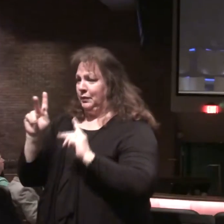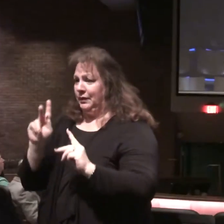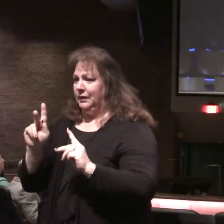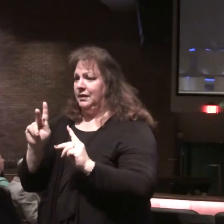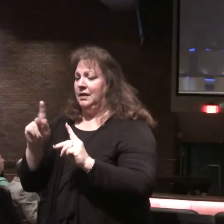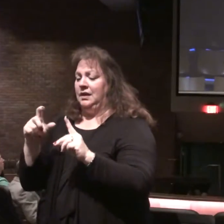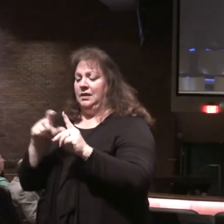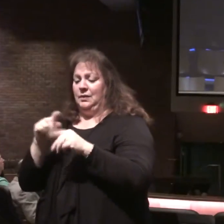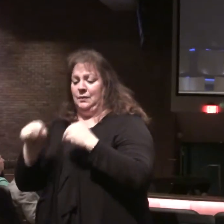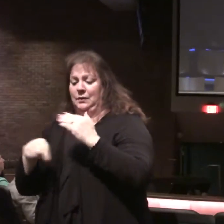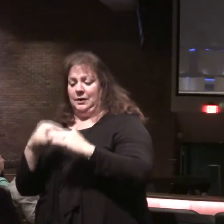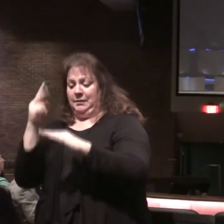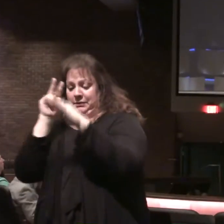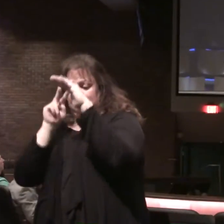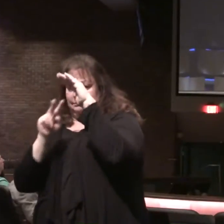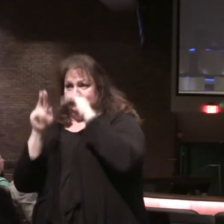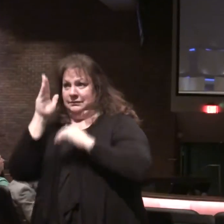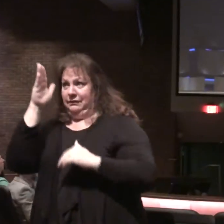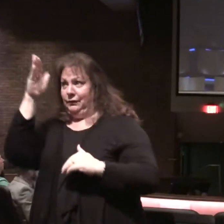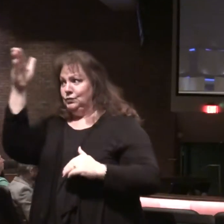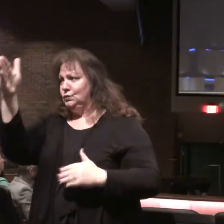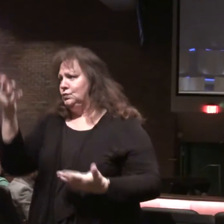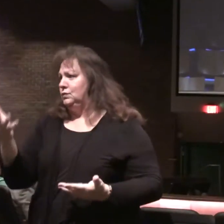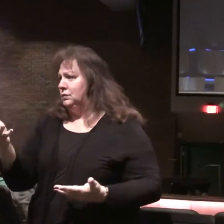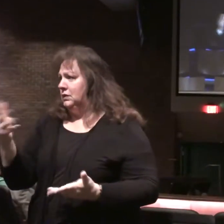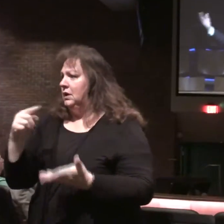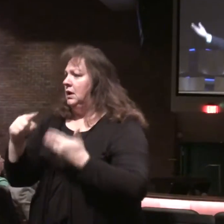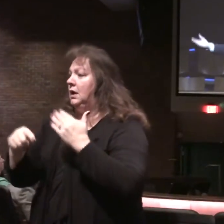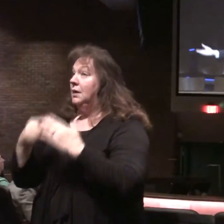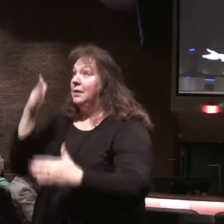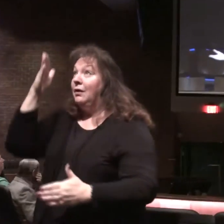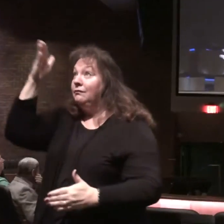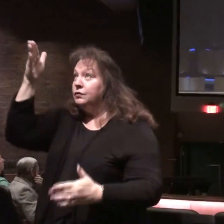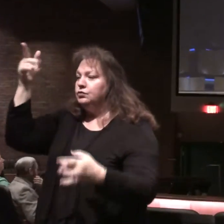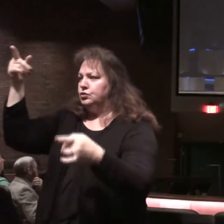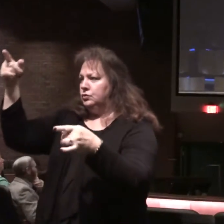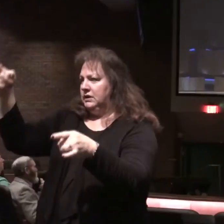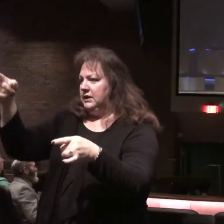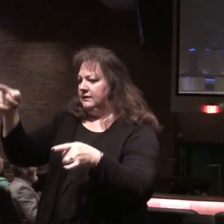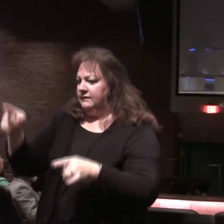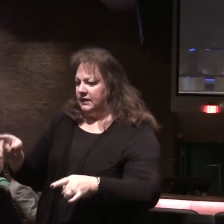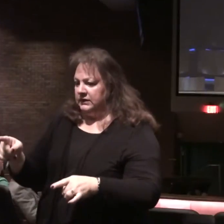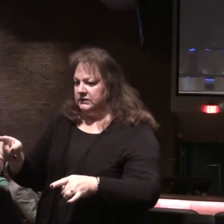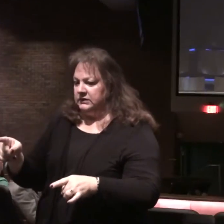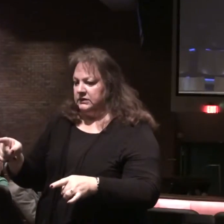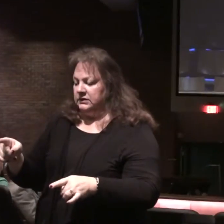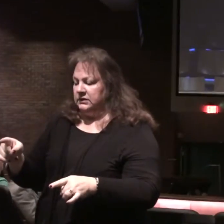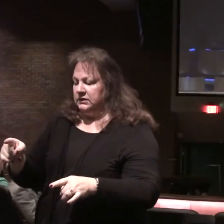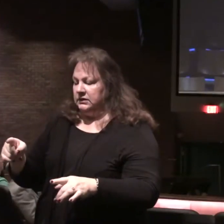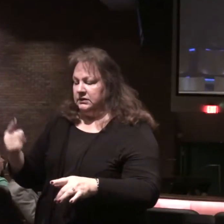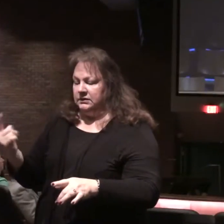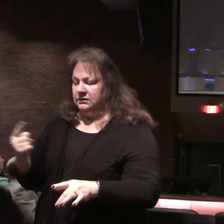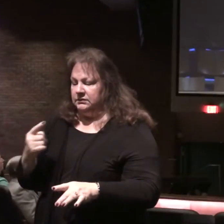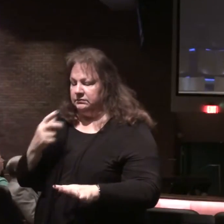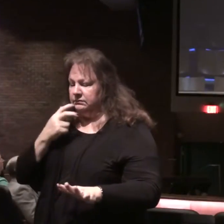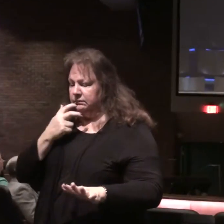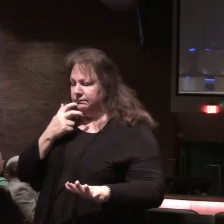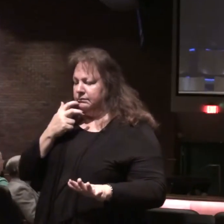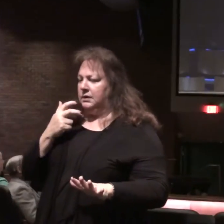is a word about prophecy, about future events. I am always amazed